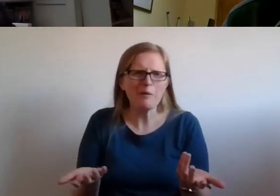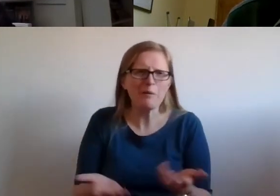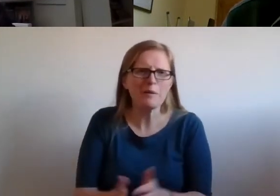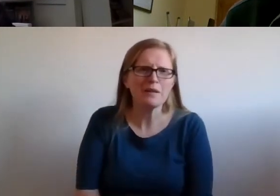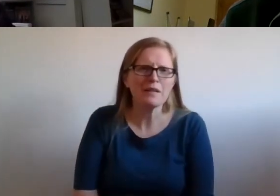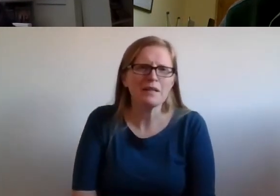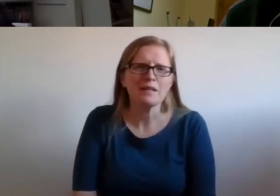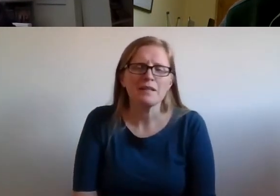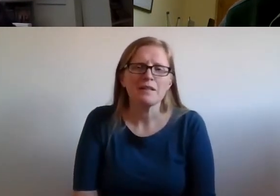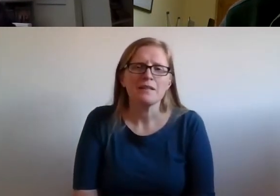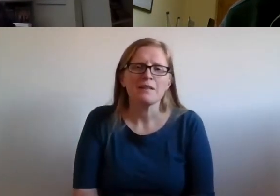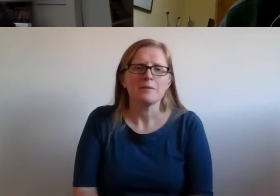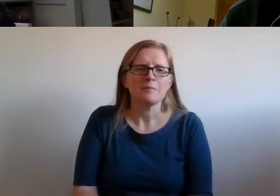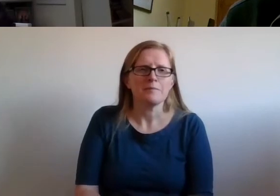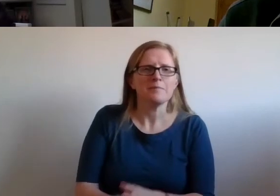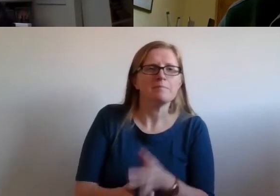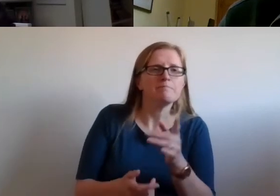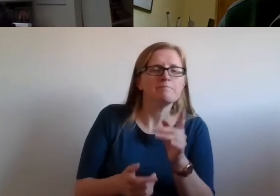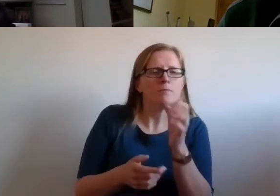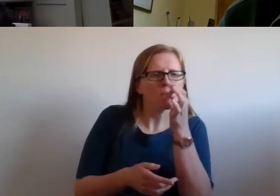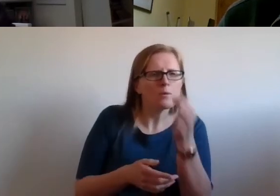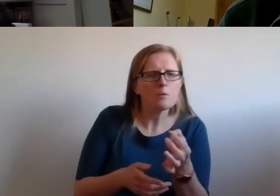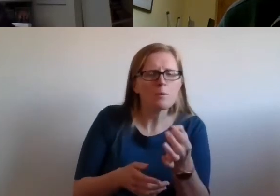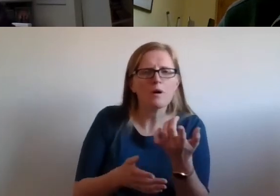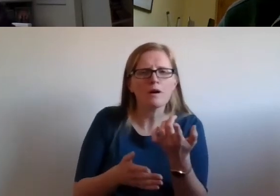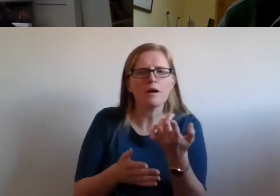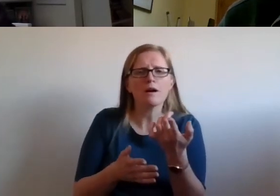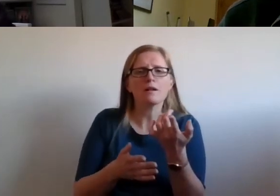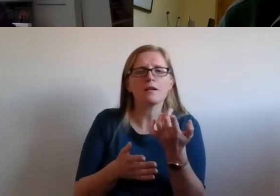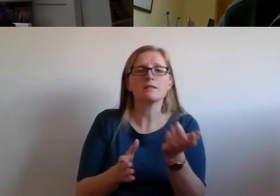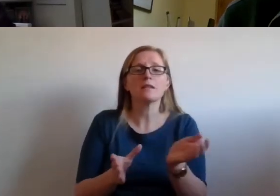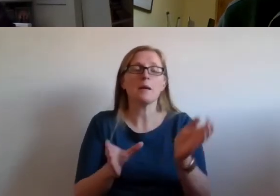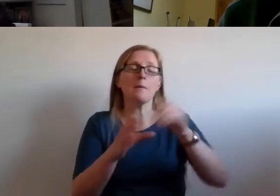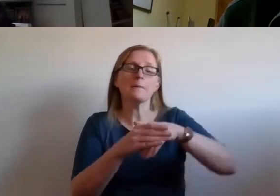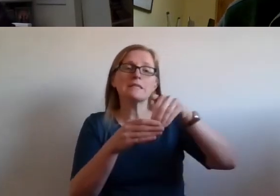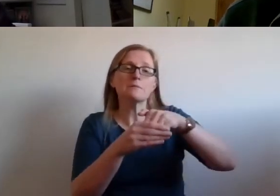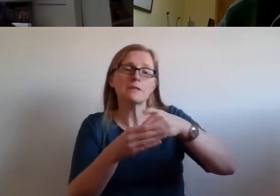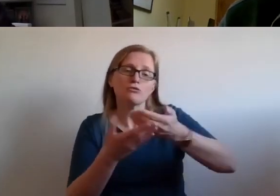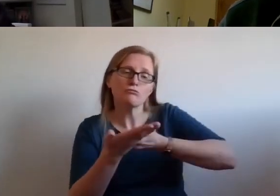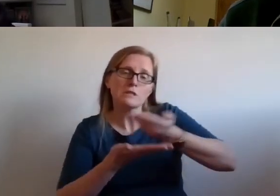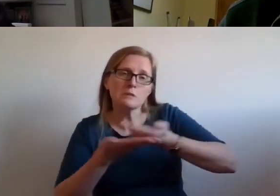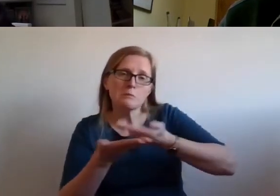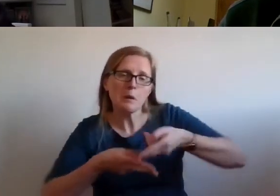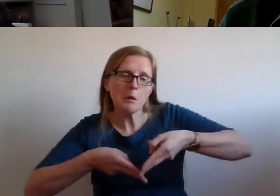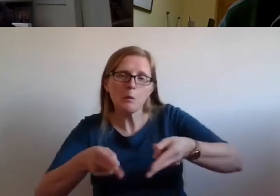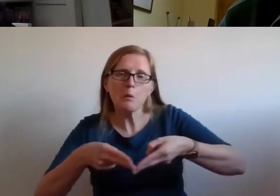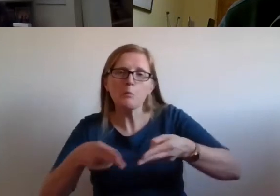City Network, is asking about the key features of a participatory debate and approach to human rights at a local level.